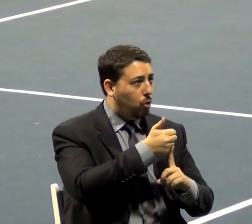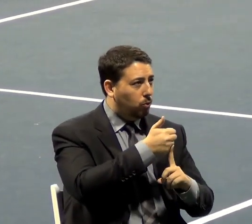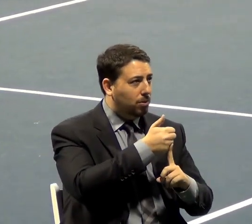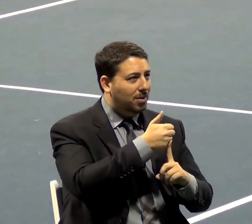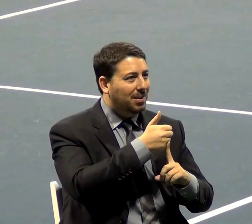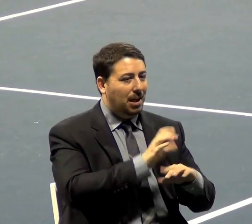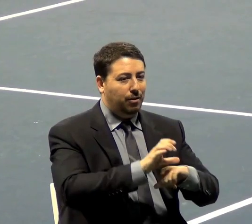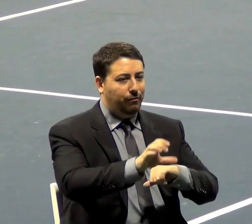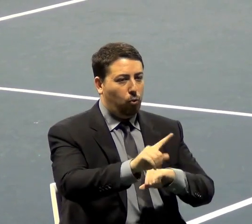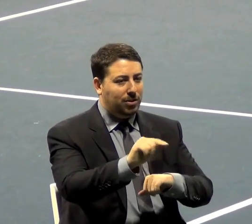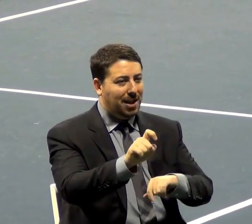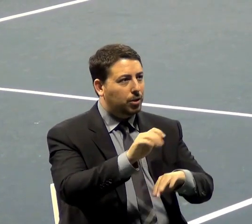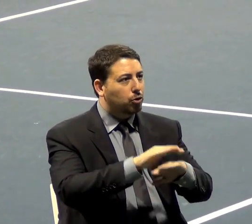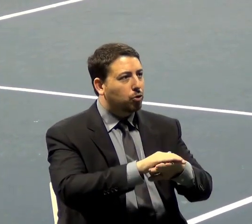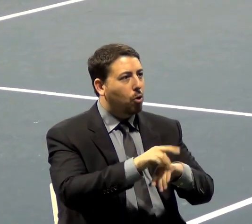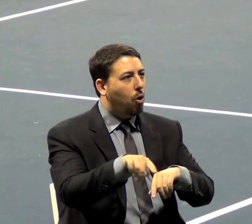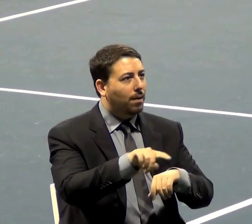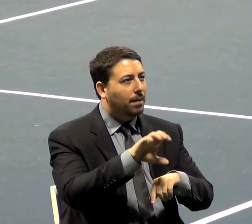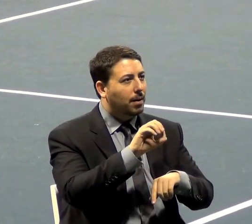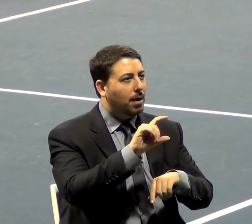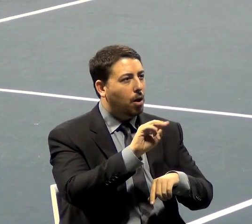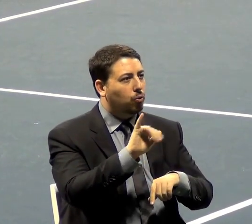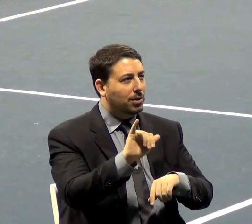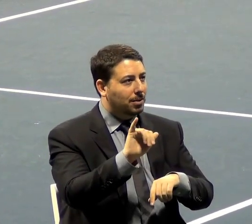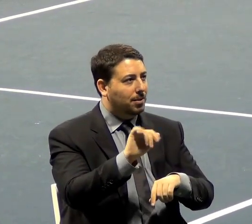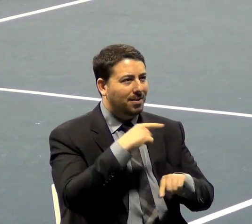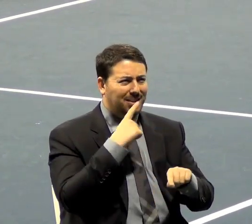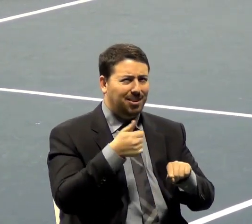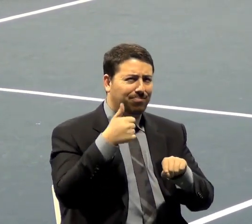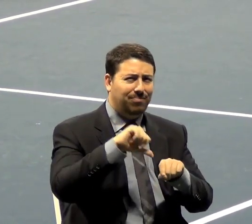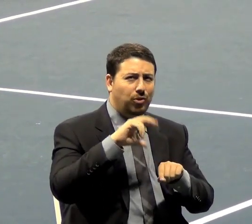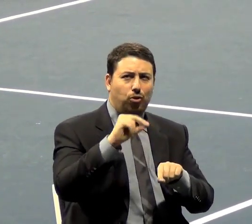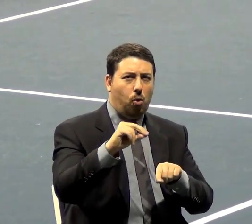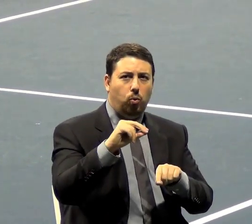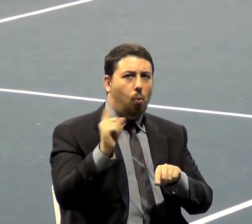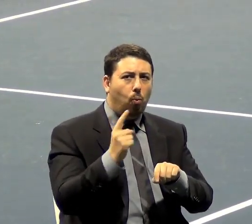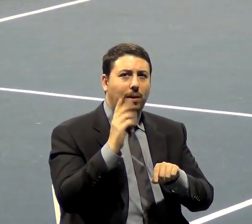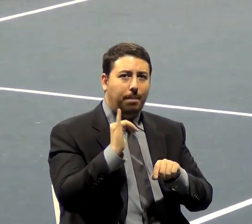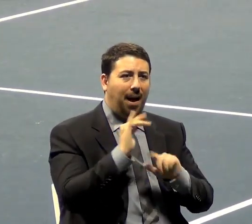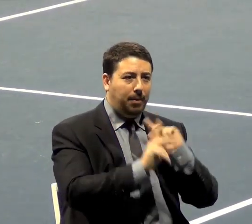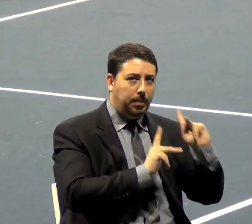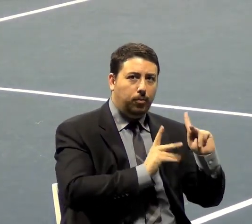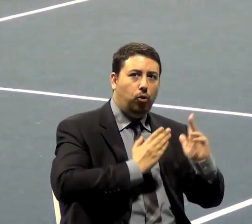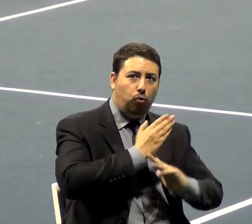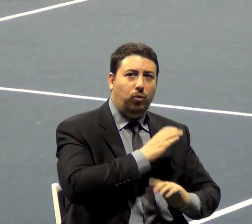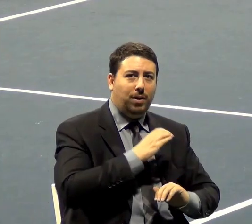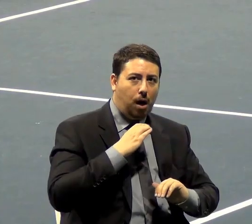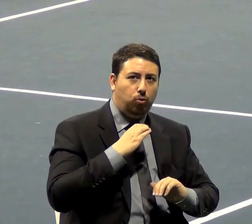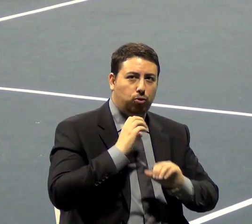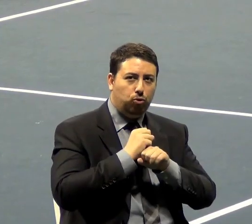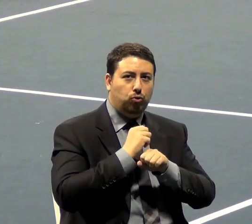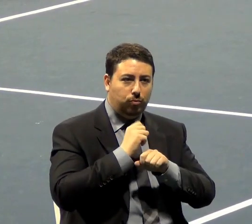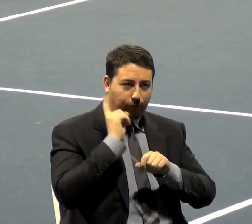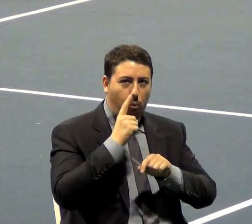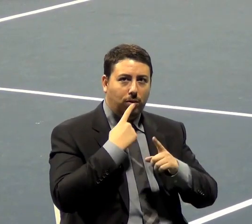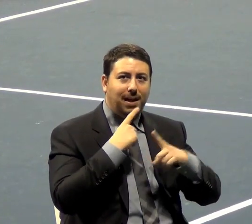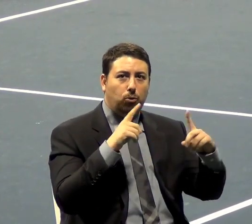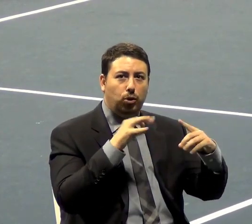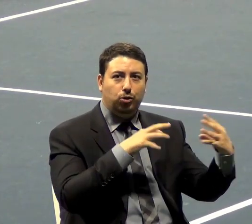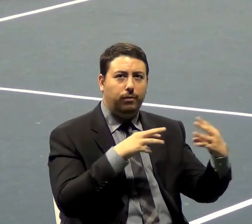colonists. They said, no way, it should only be by the people through the Congress to make these declarations. So right now, today,